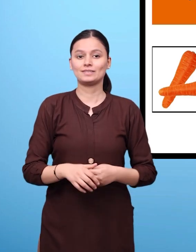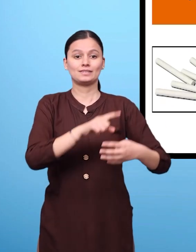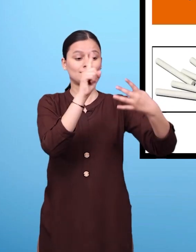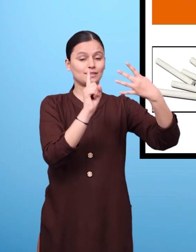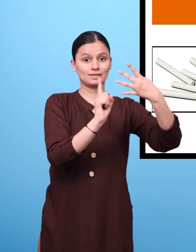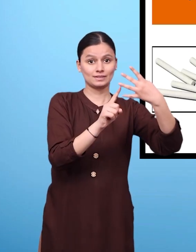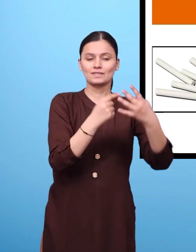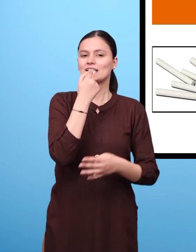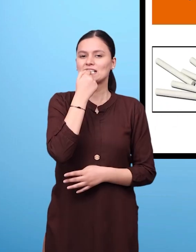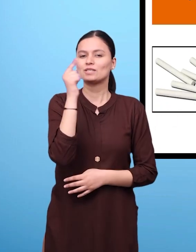followed by a chalk,